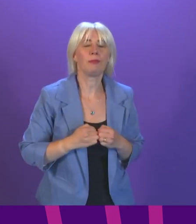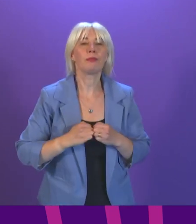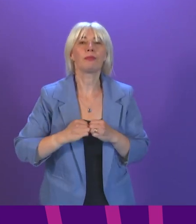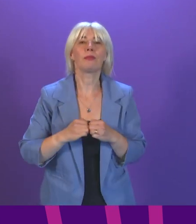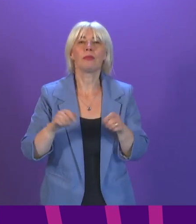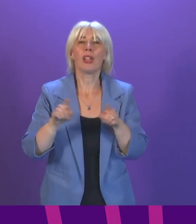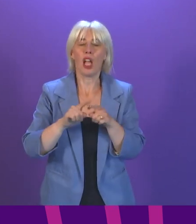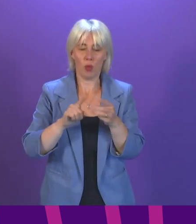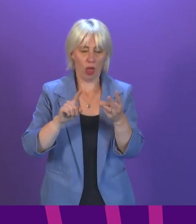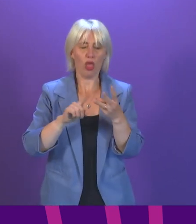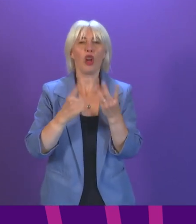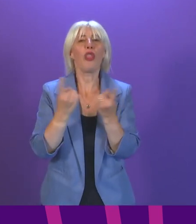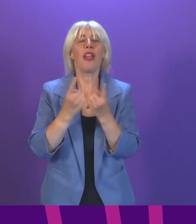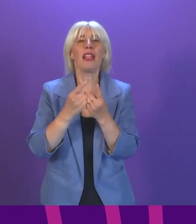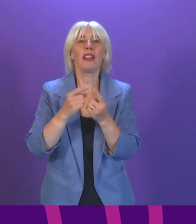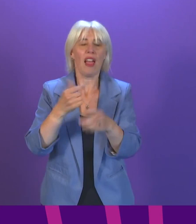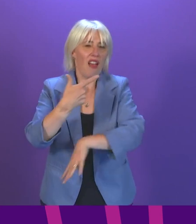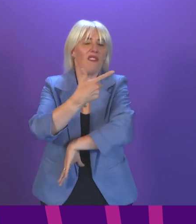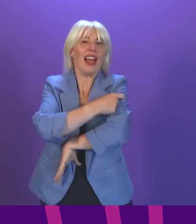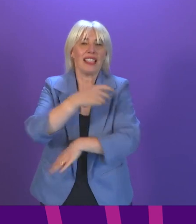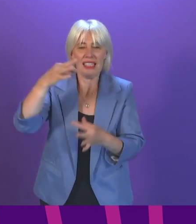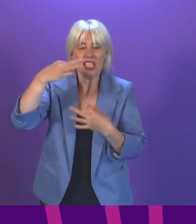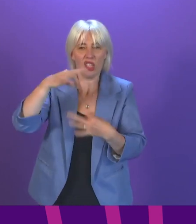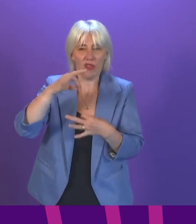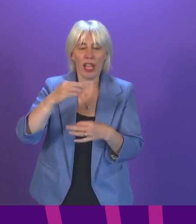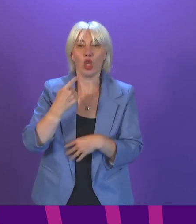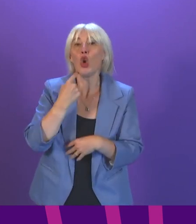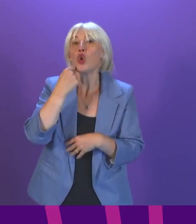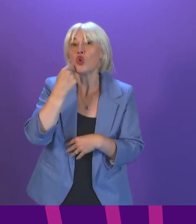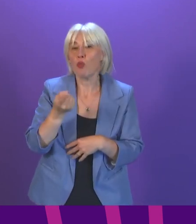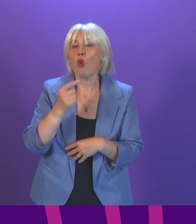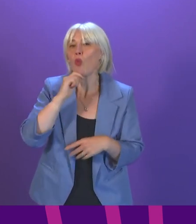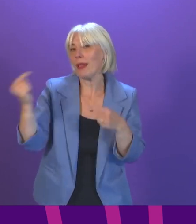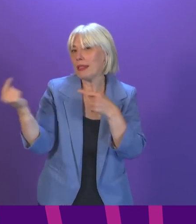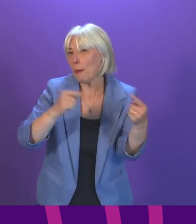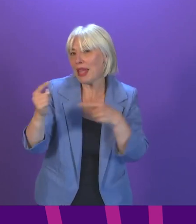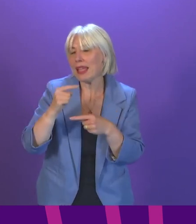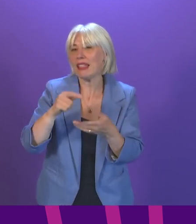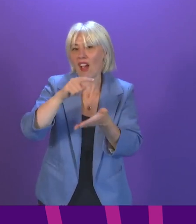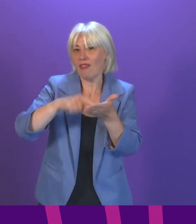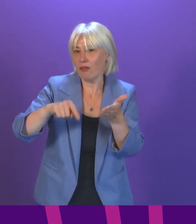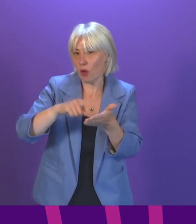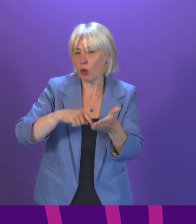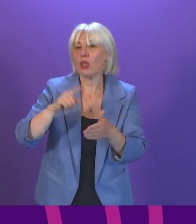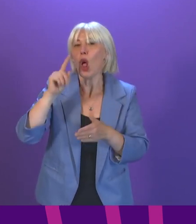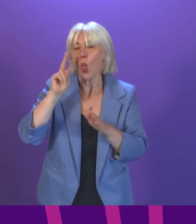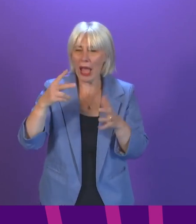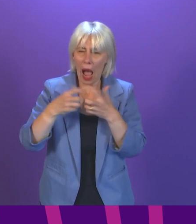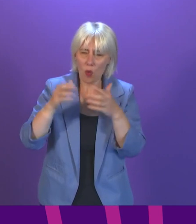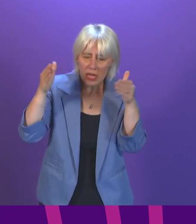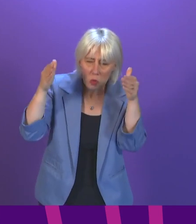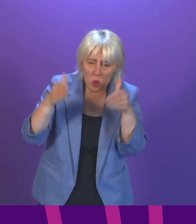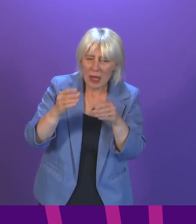vaccine certification. Parliament, of course, will debate and vote tomorrow on the principle of a limited, targeted and proportionate system of